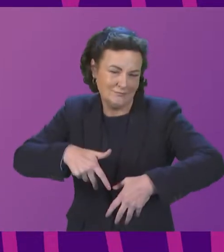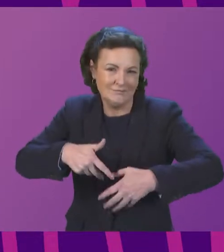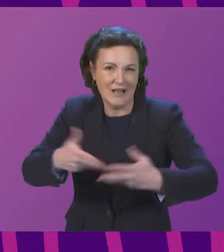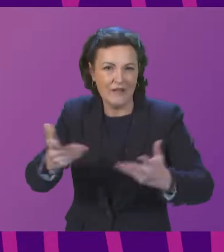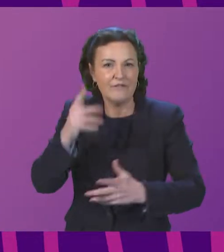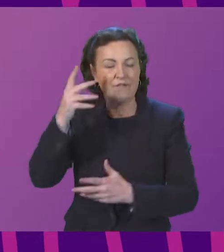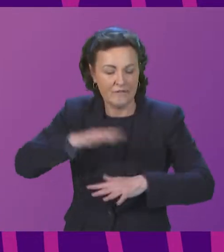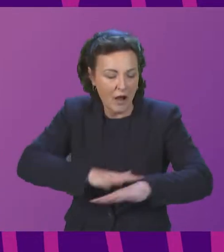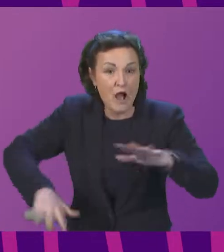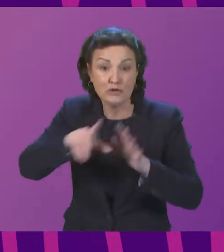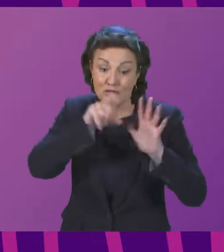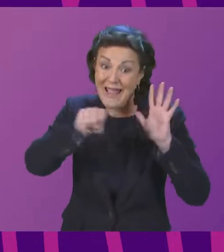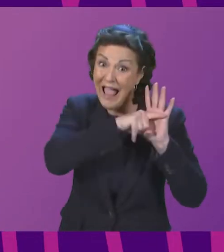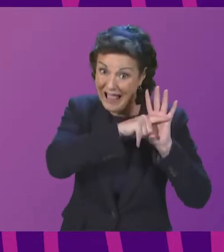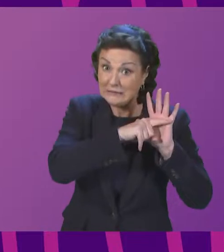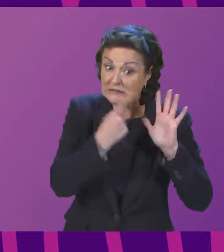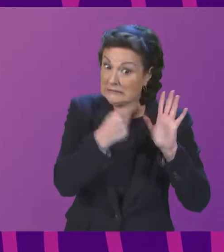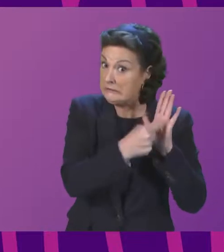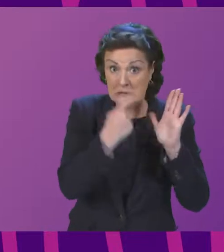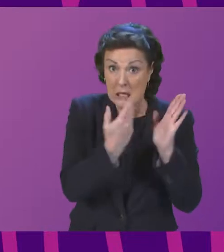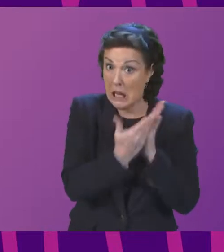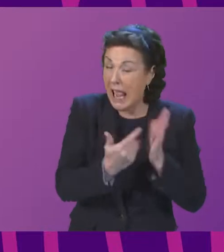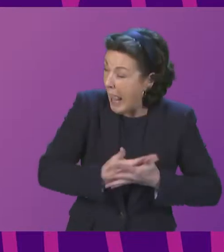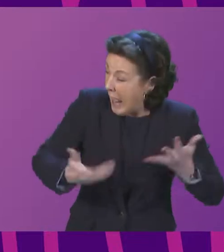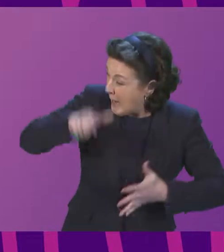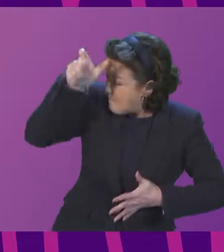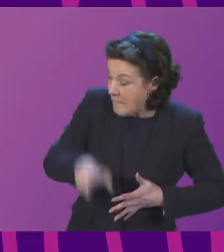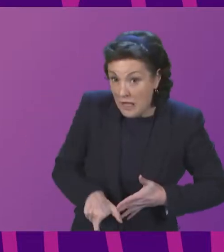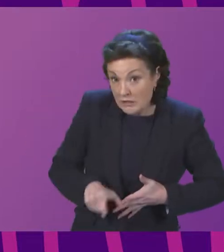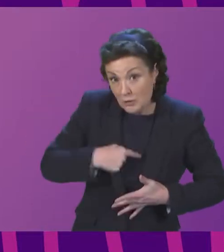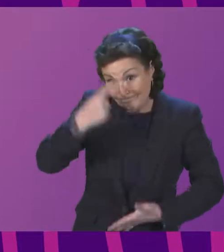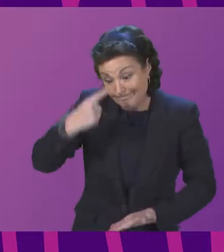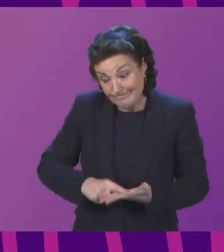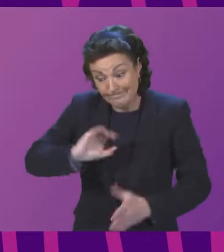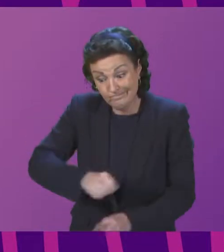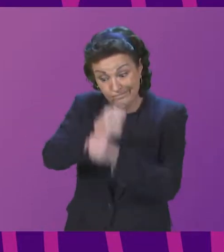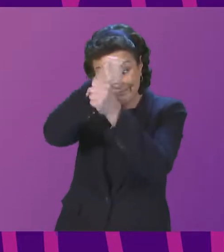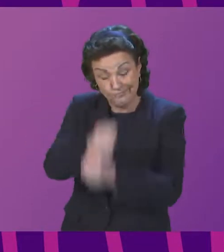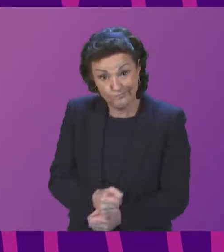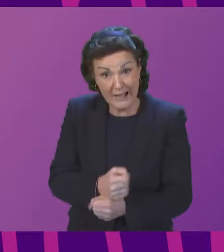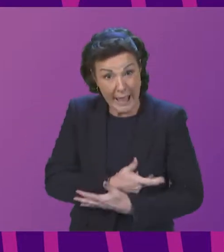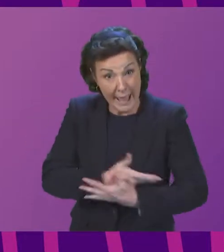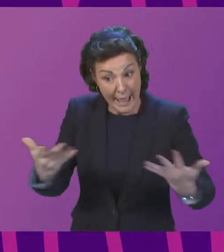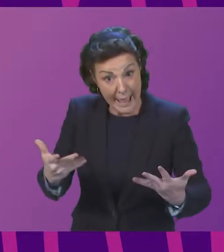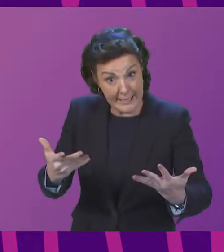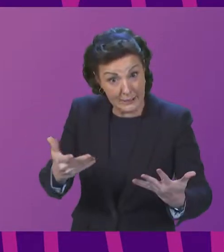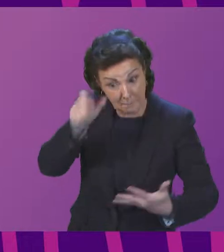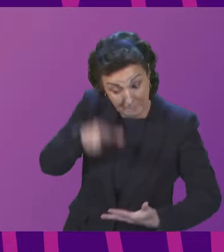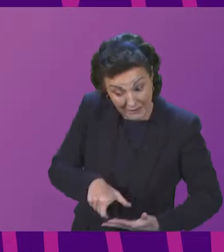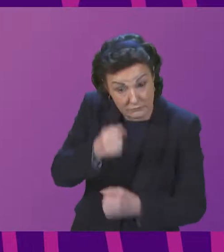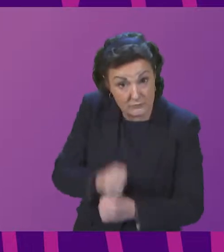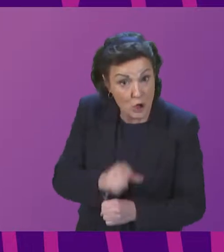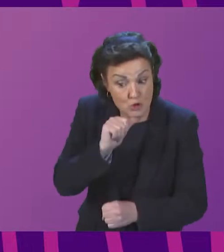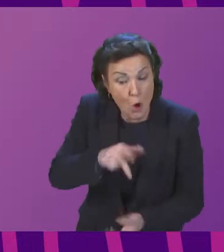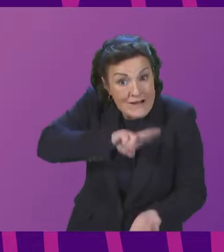plants or otherwise causes to grow any plant in the wild at a place out with its native range is guilty of an